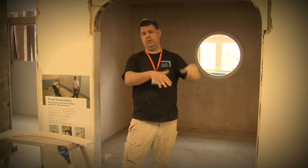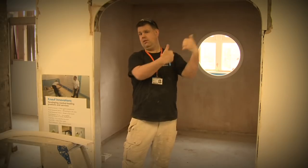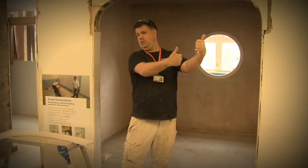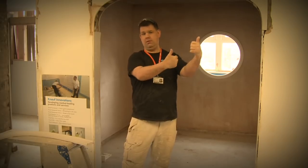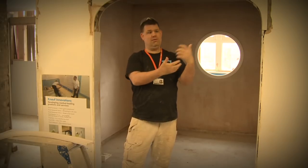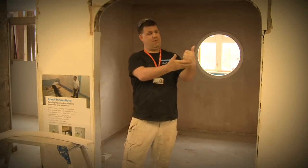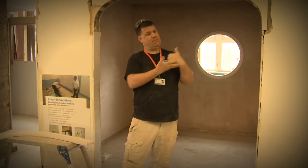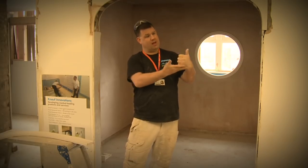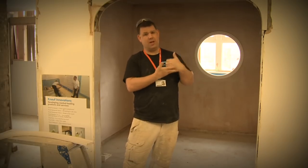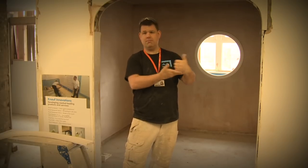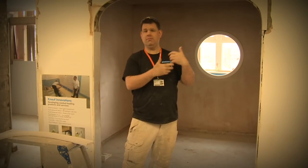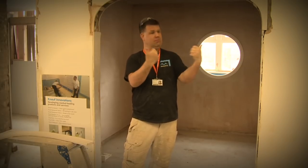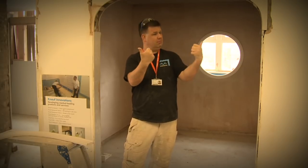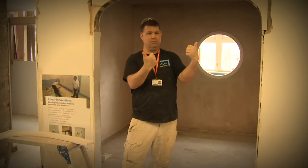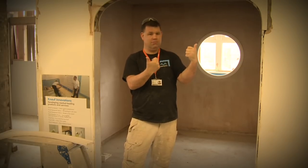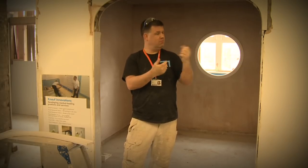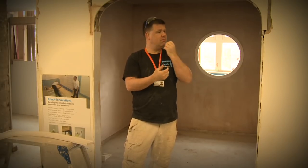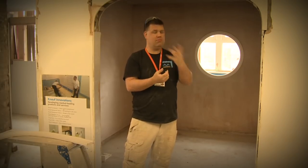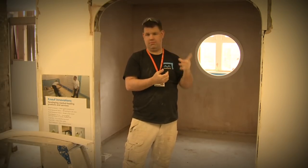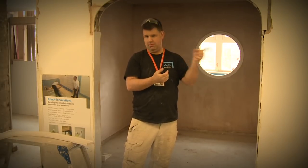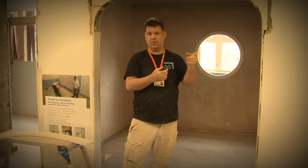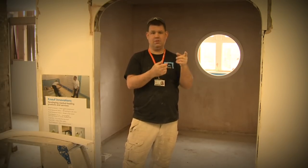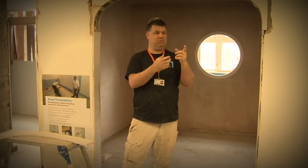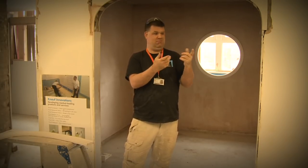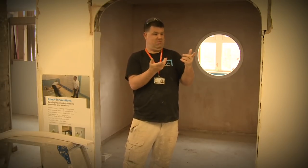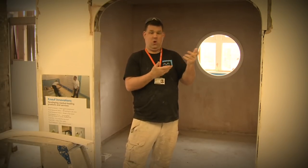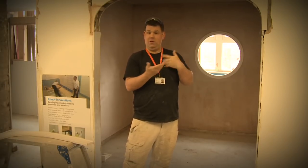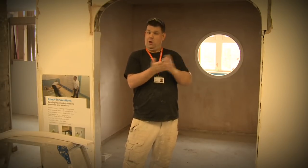I have been supported by a communication support worker and my tutor.